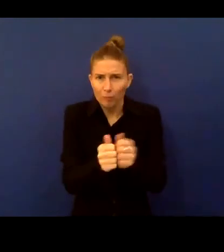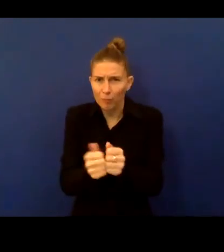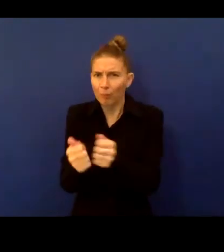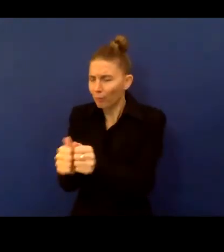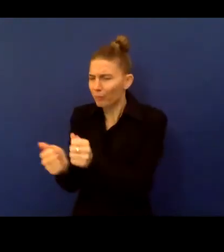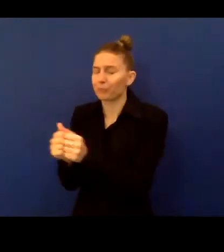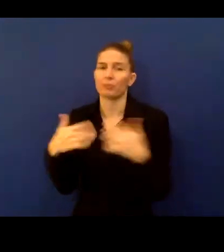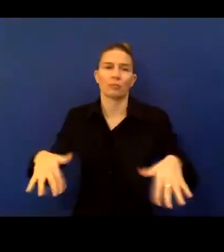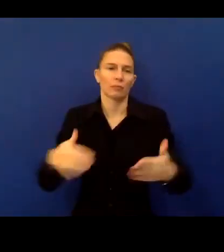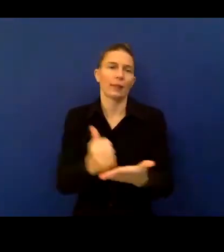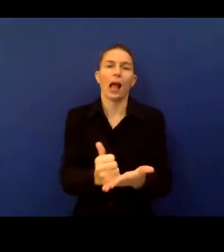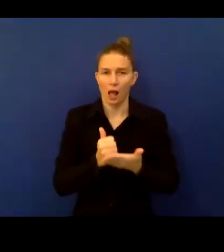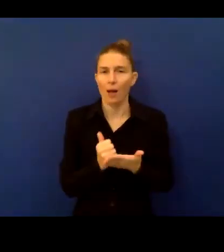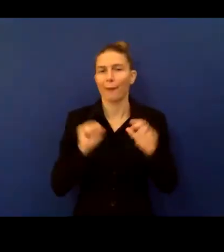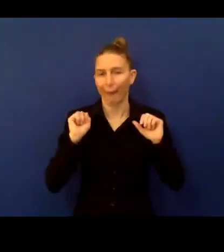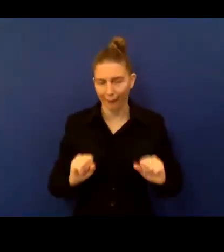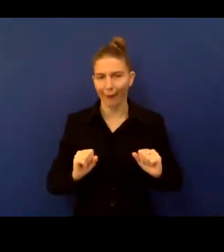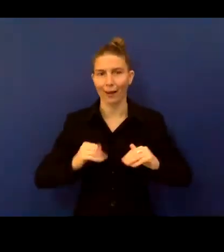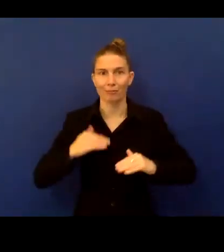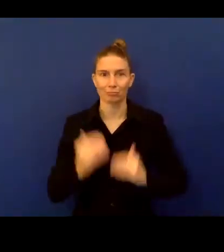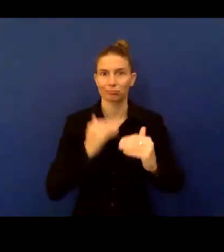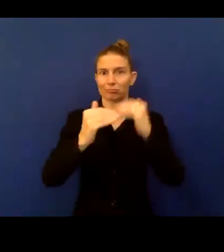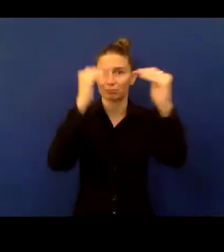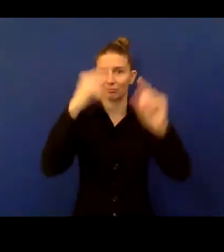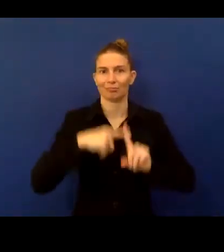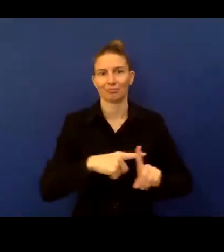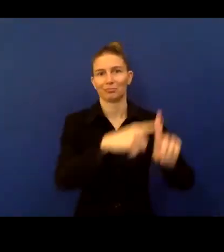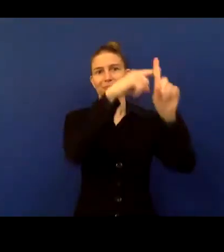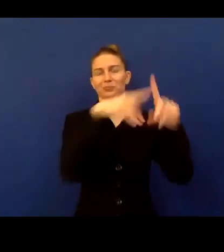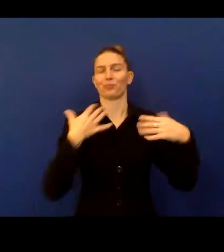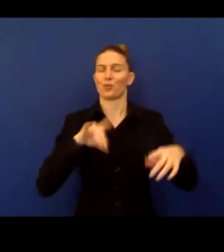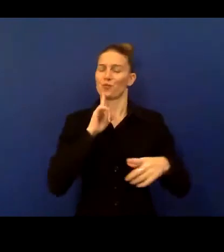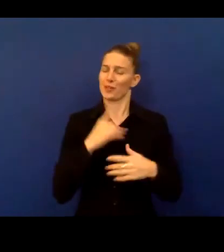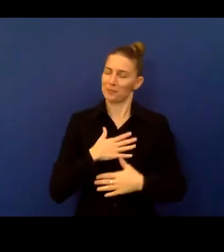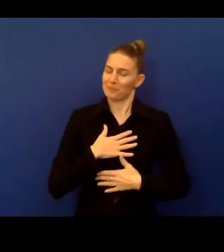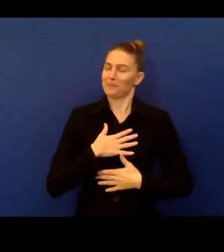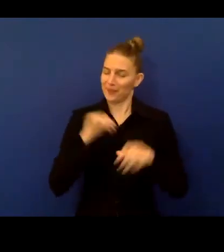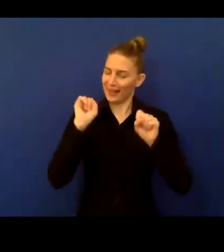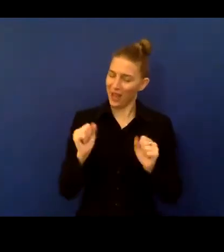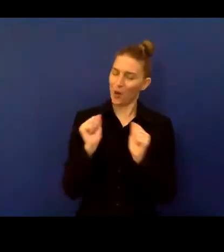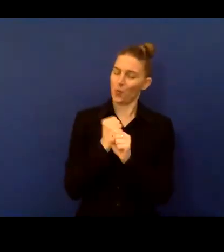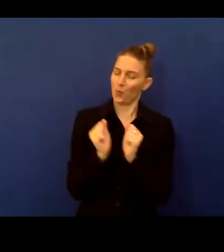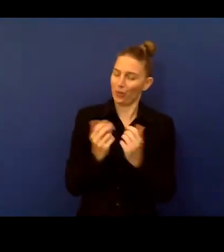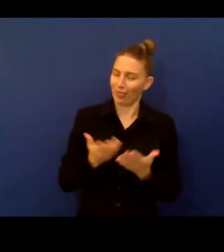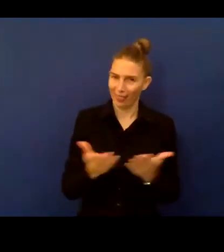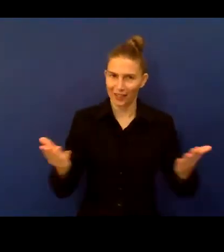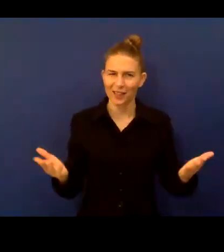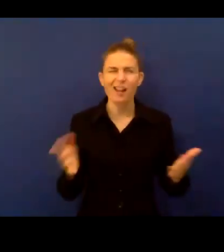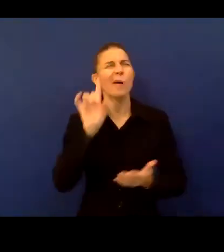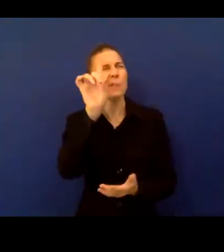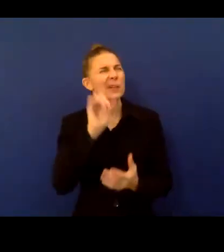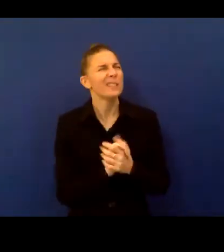the progress. And we're proud to work with all of you. So I was thinking through what are the ingredients for